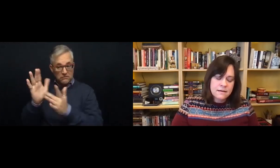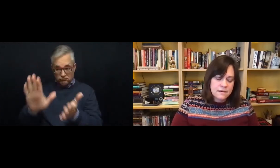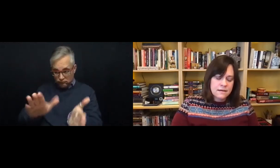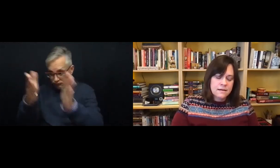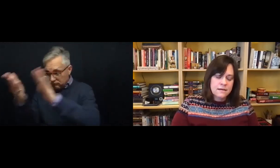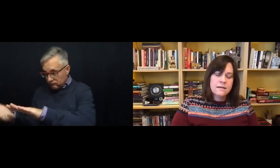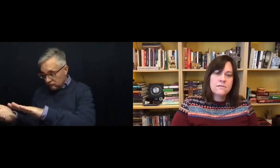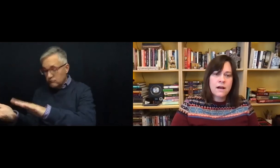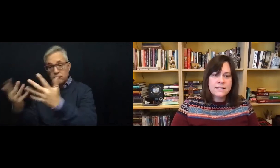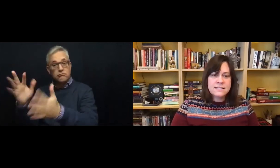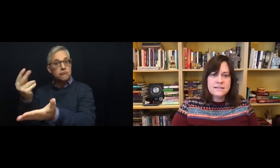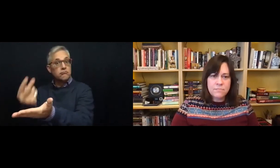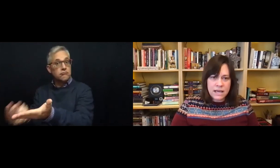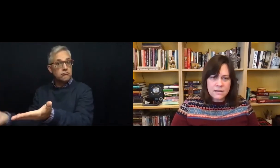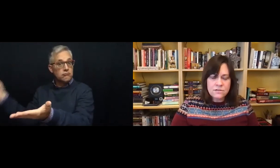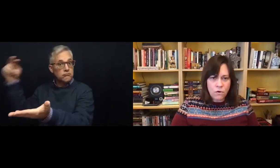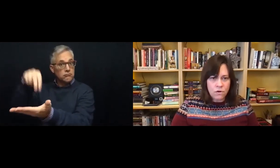Christ has made us whole